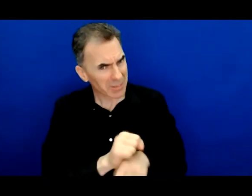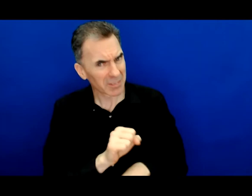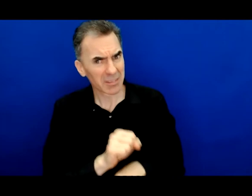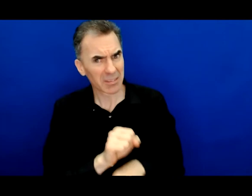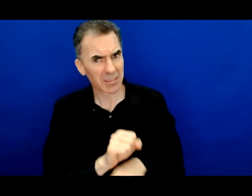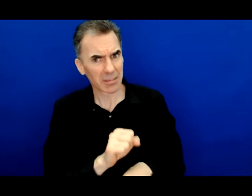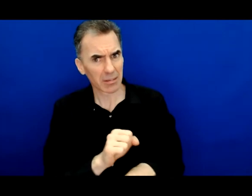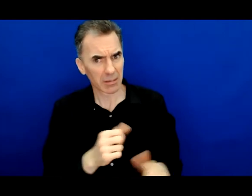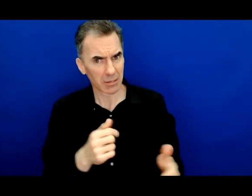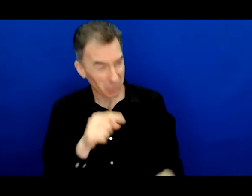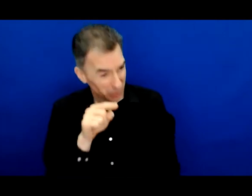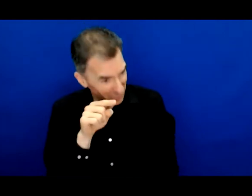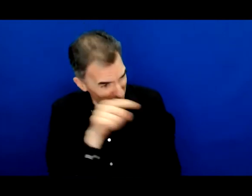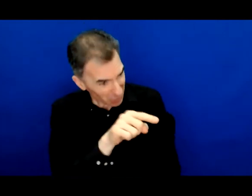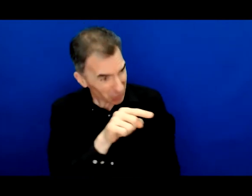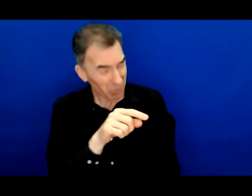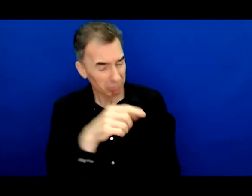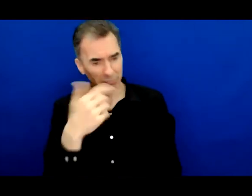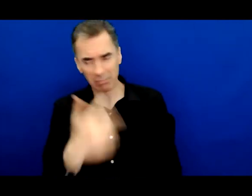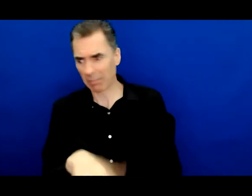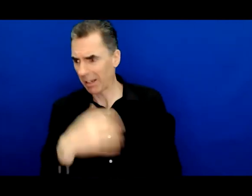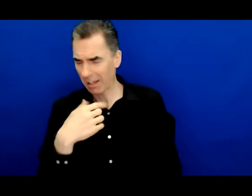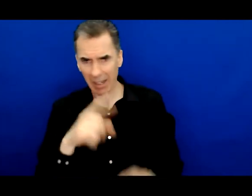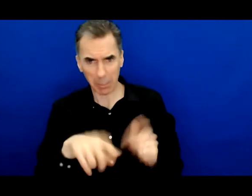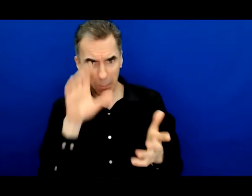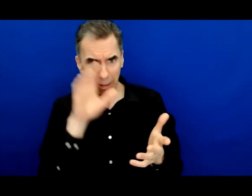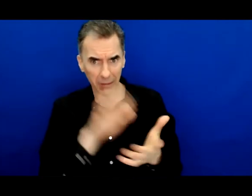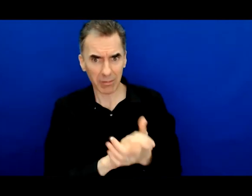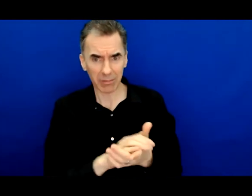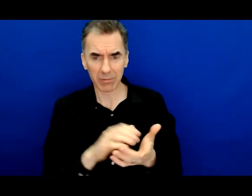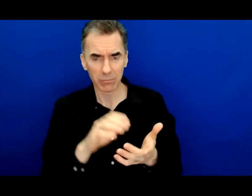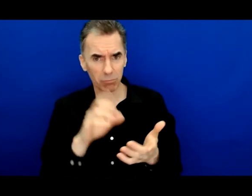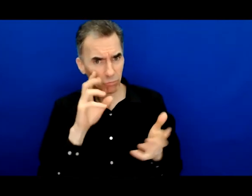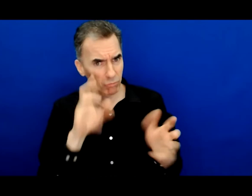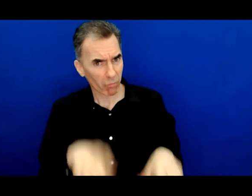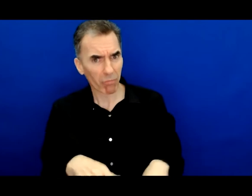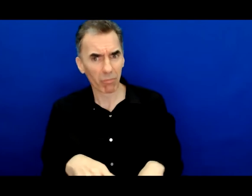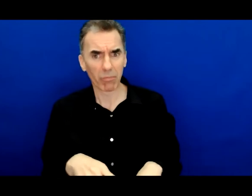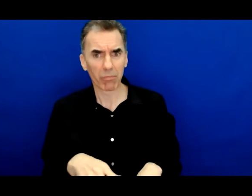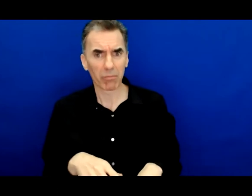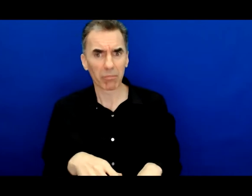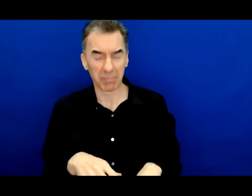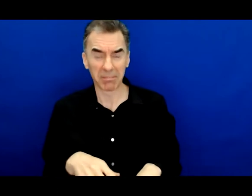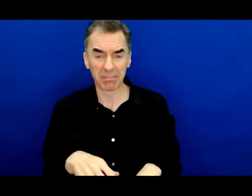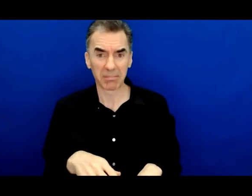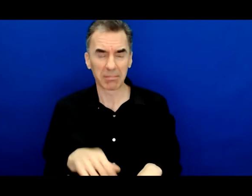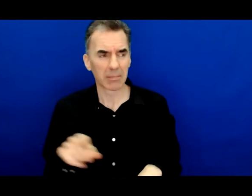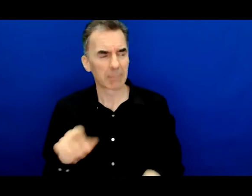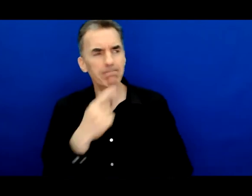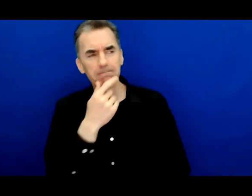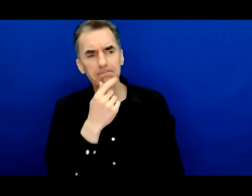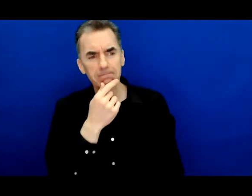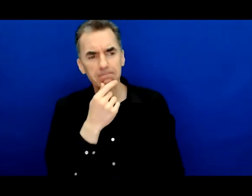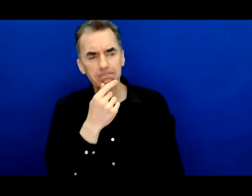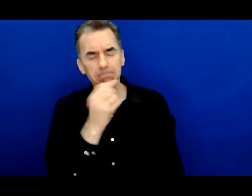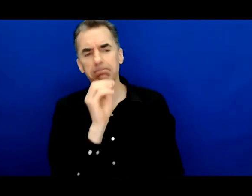he's like I can't you and he was just you know dumbfounded and literally within 60 seconds he pivoted and said well you know